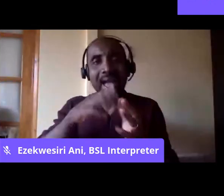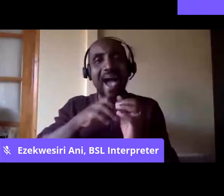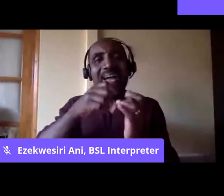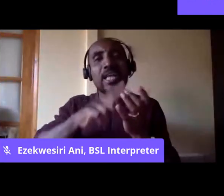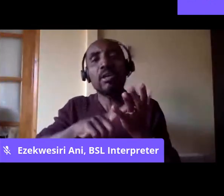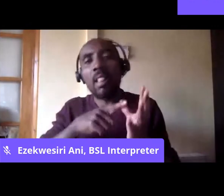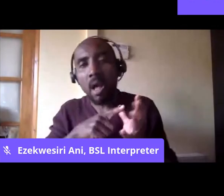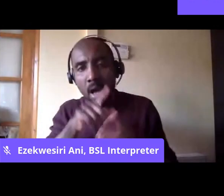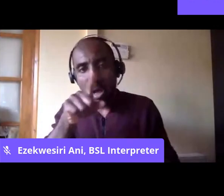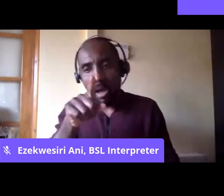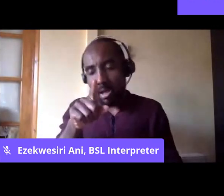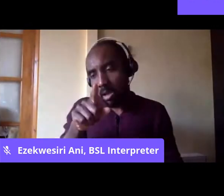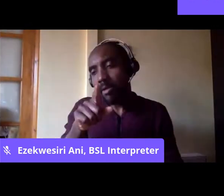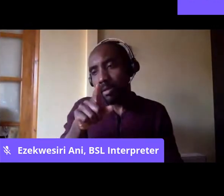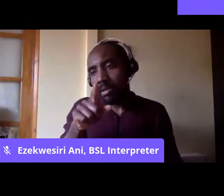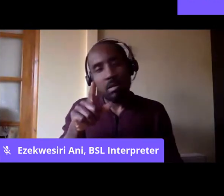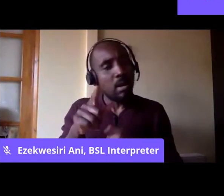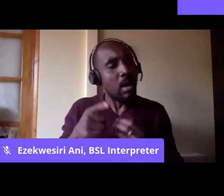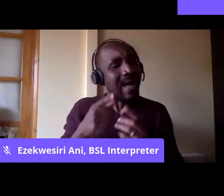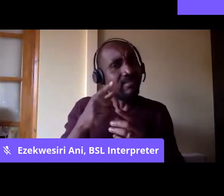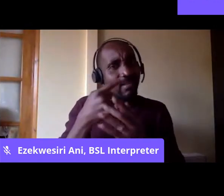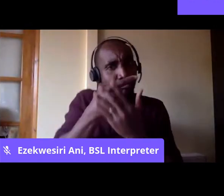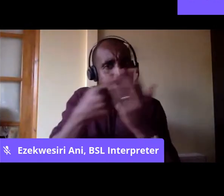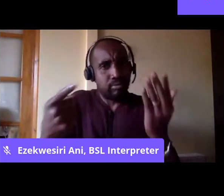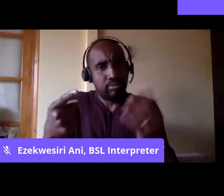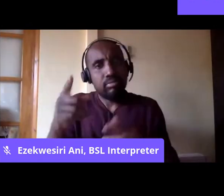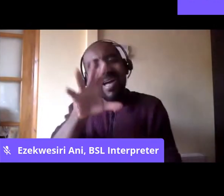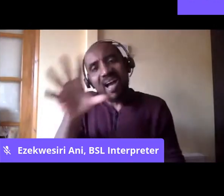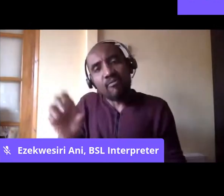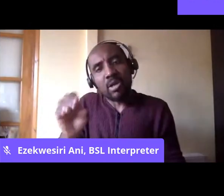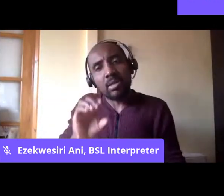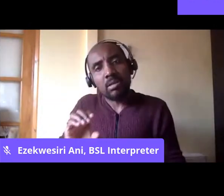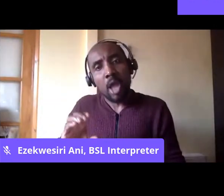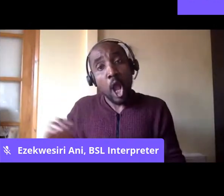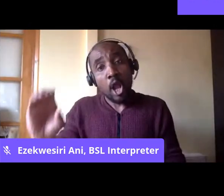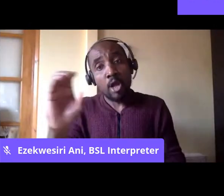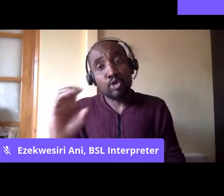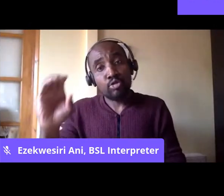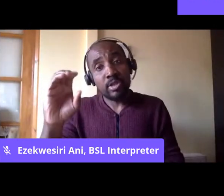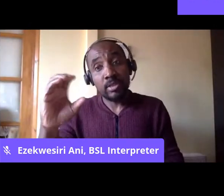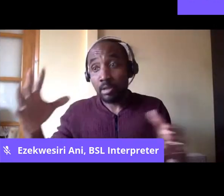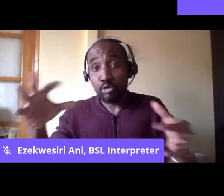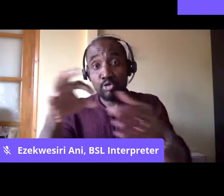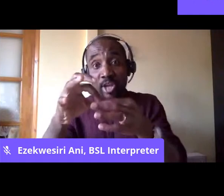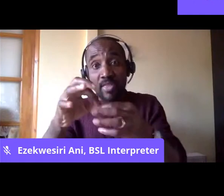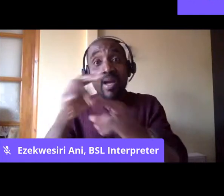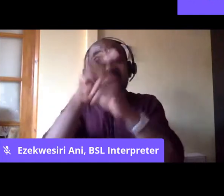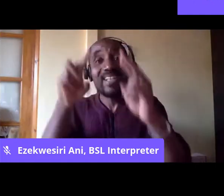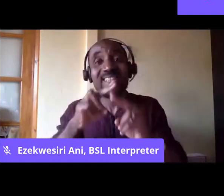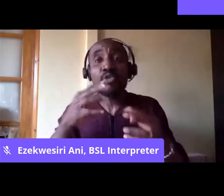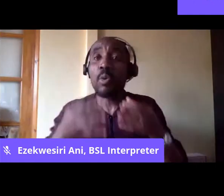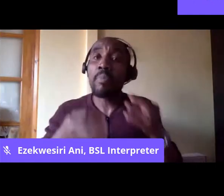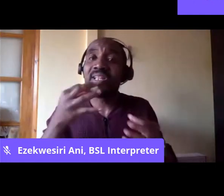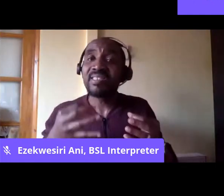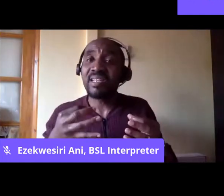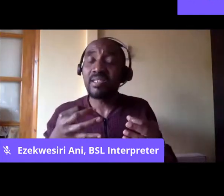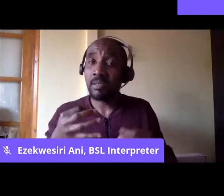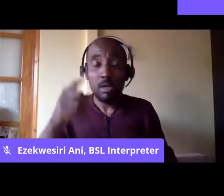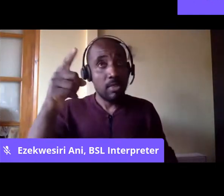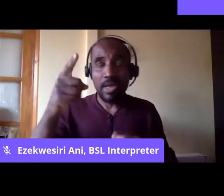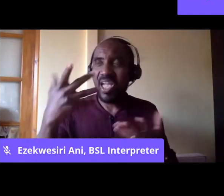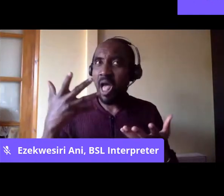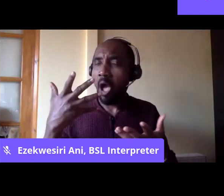all met together and also had an internationalist politics. And it was from within the metropole, when they betrayed their calling to uphold